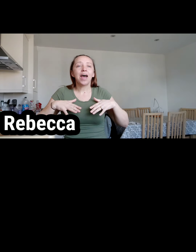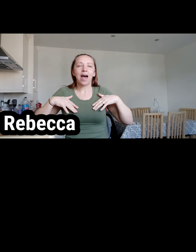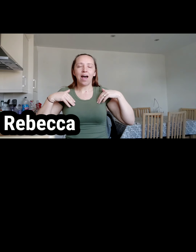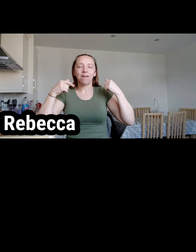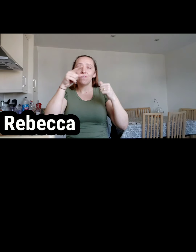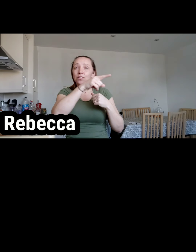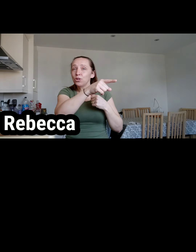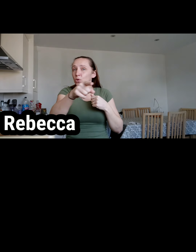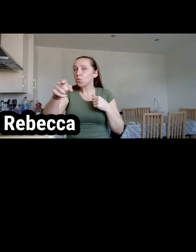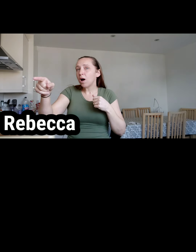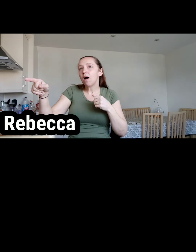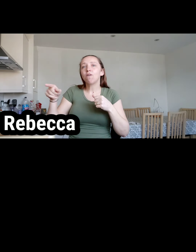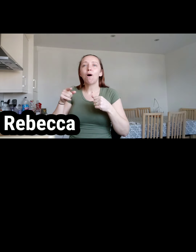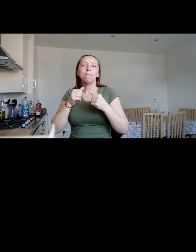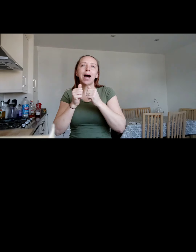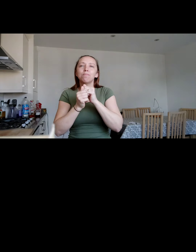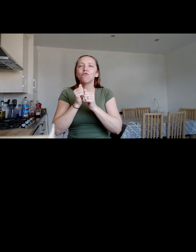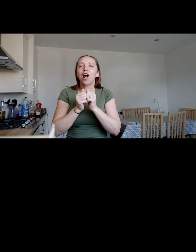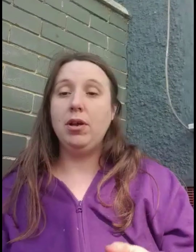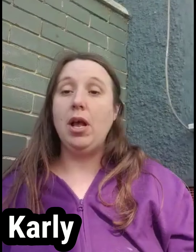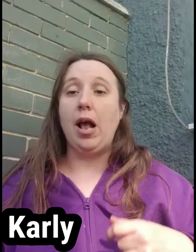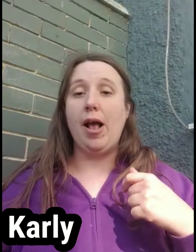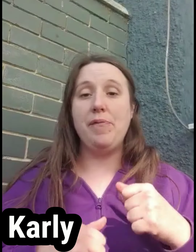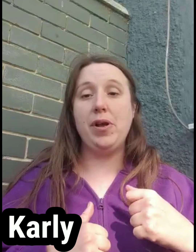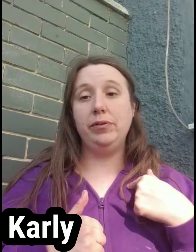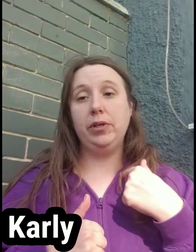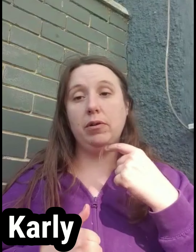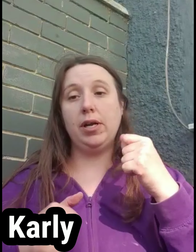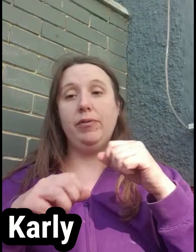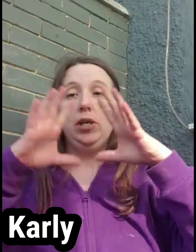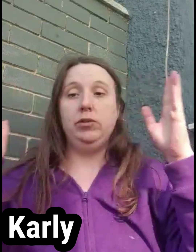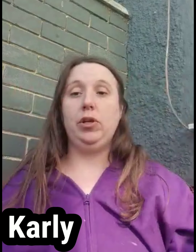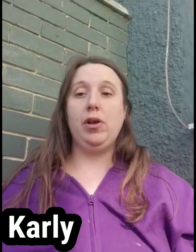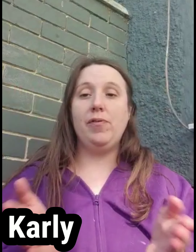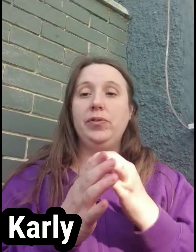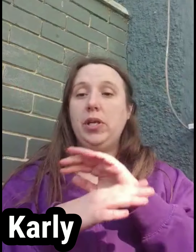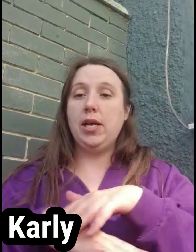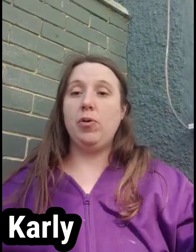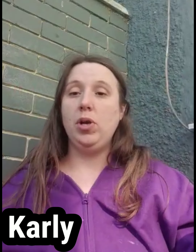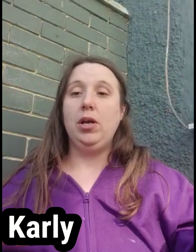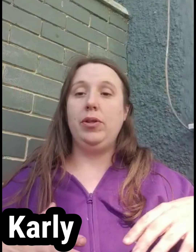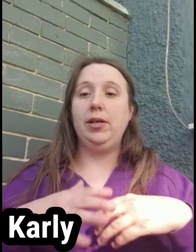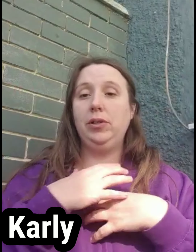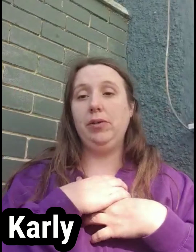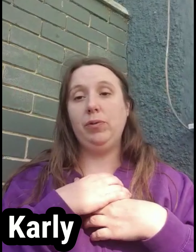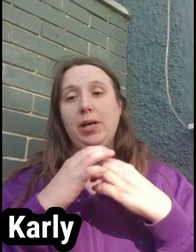I feel you are all my brothers Create a world with no fear, together